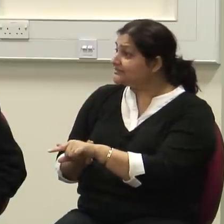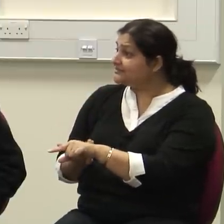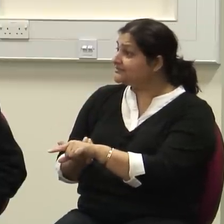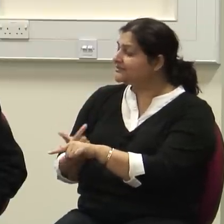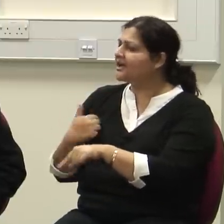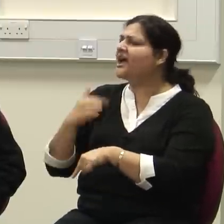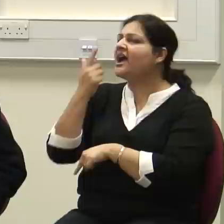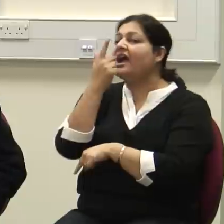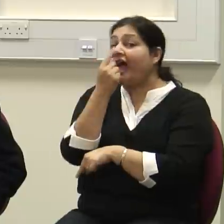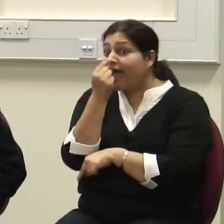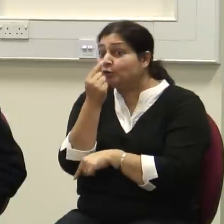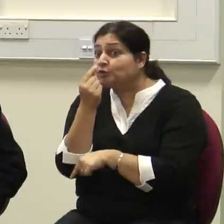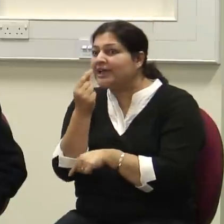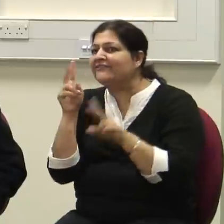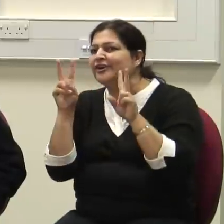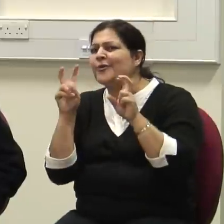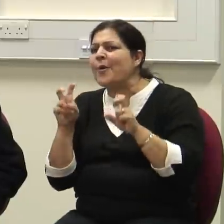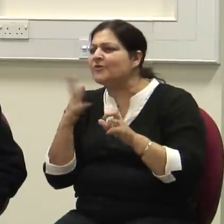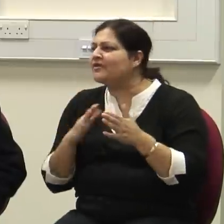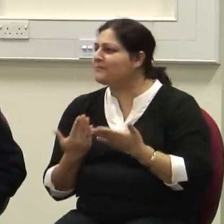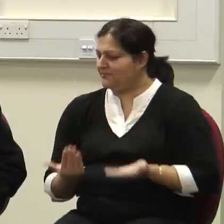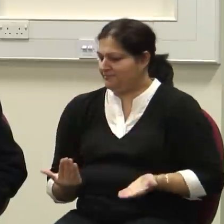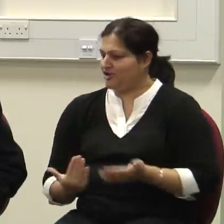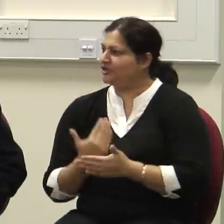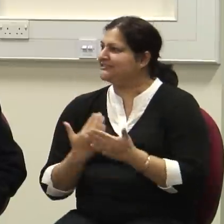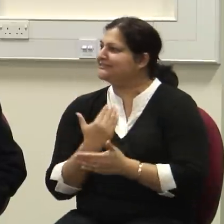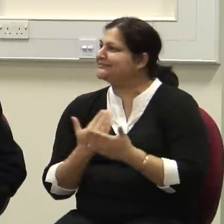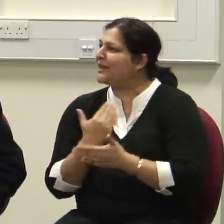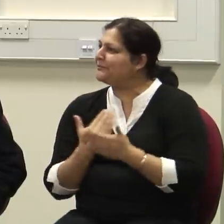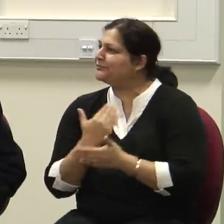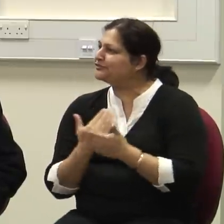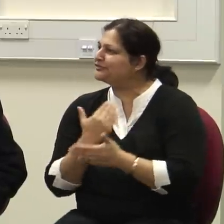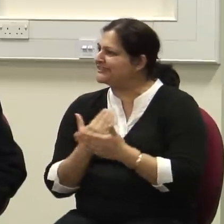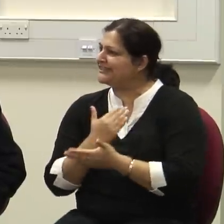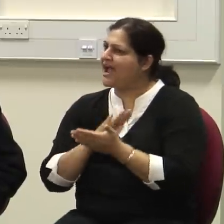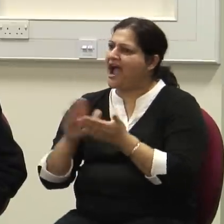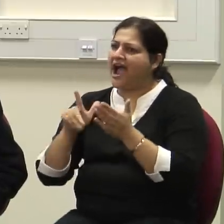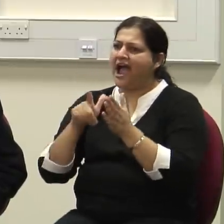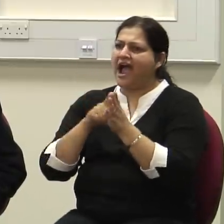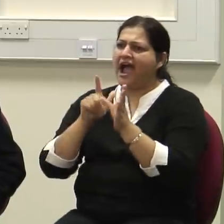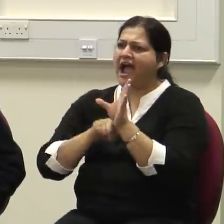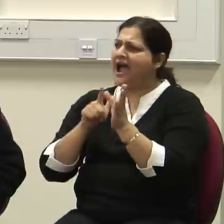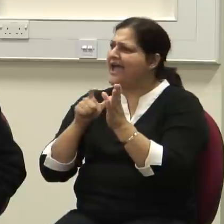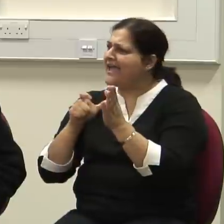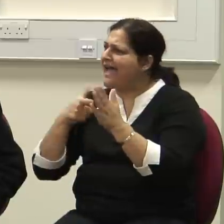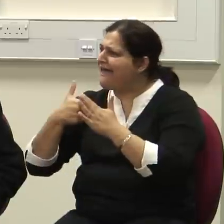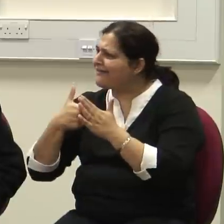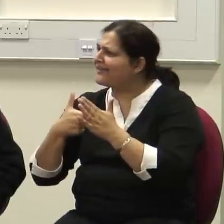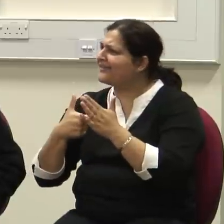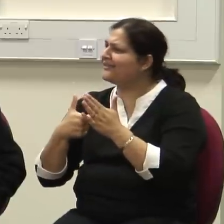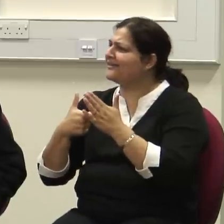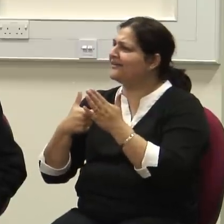I could have quoted contemporary, current figures like Friedrich Hayek or Ludwig von Mises, I mean, there's a long line of people from